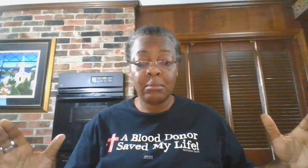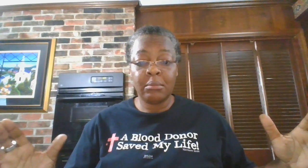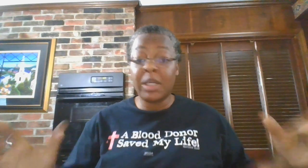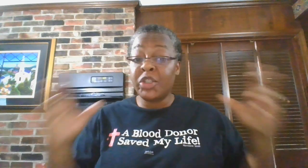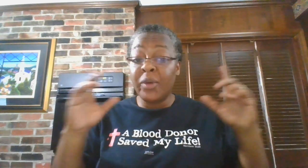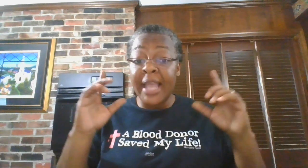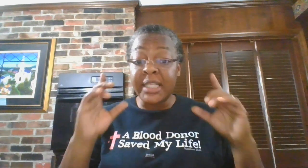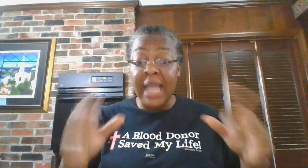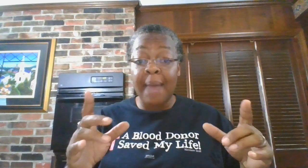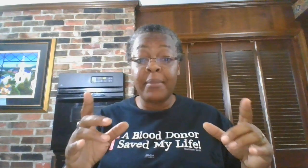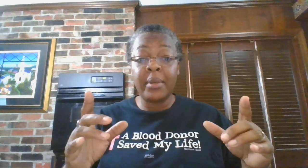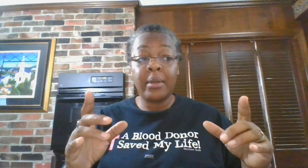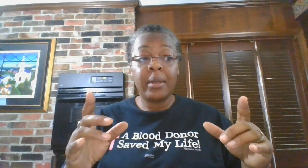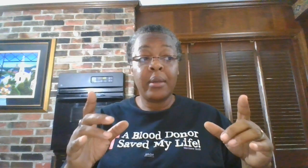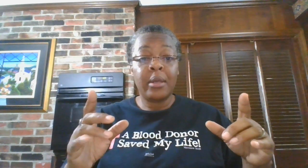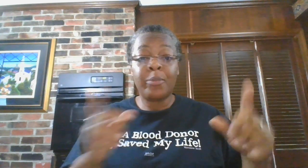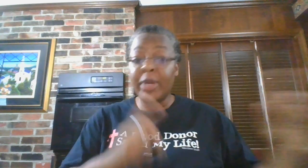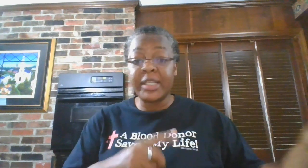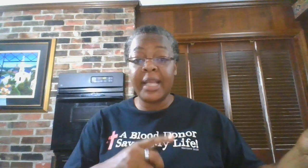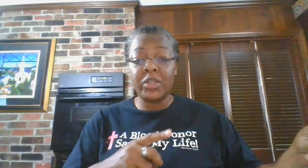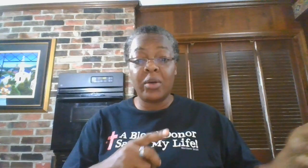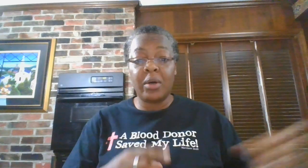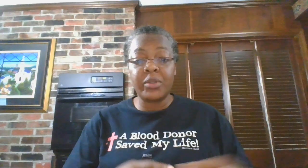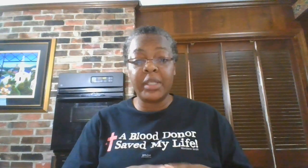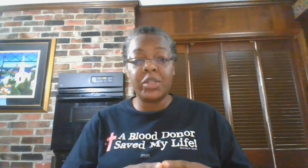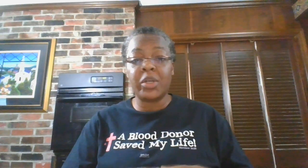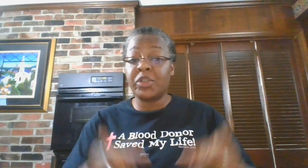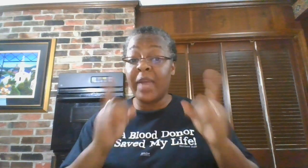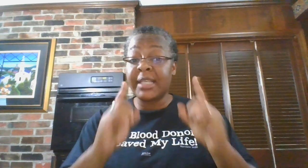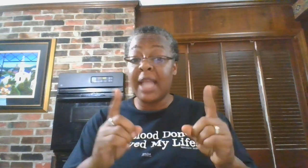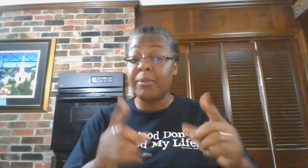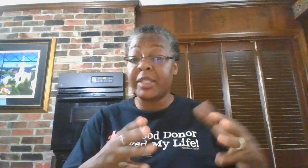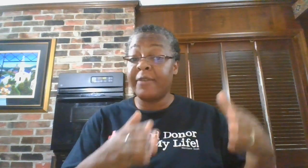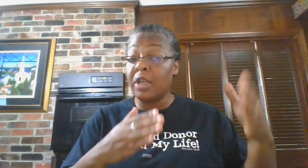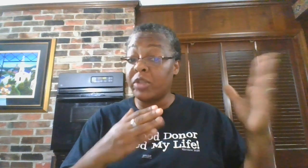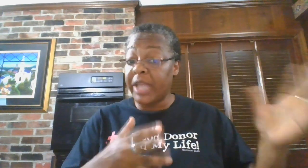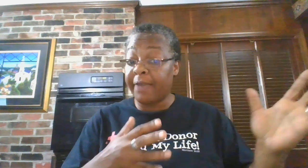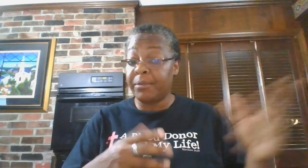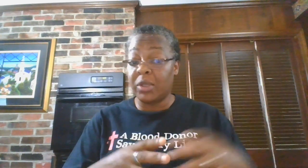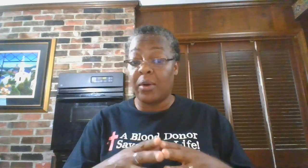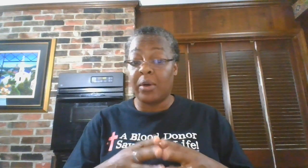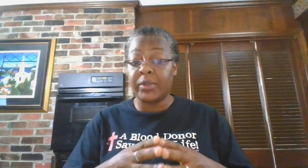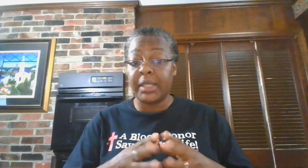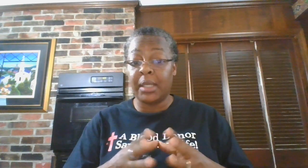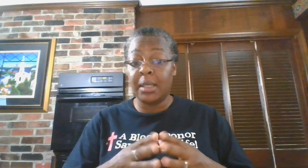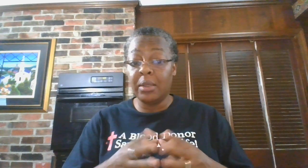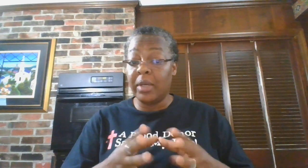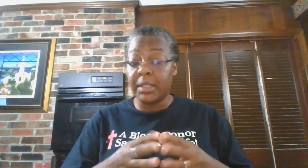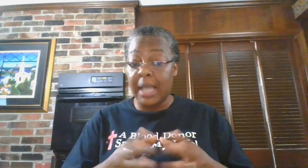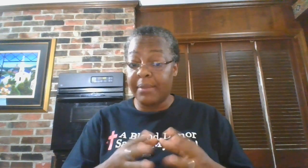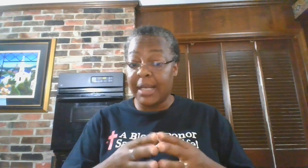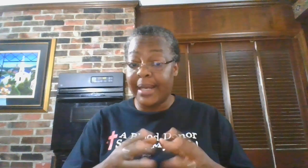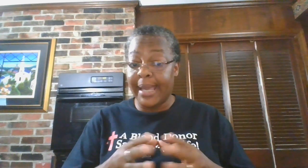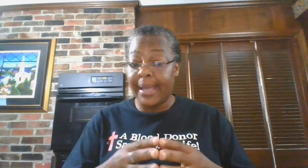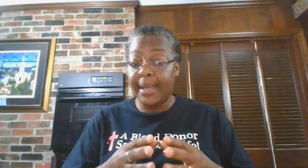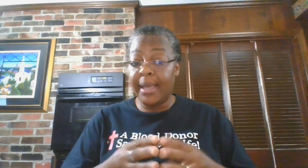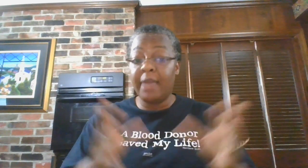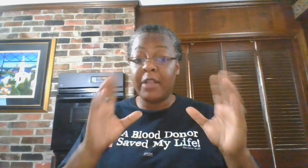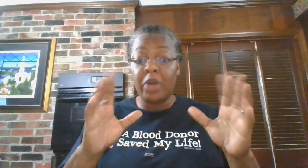Because you ain't stop preaching at Joe Holstein's church. You ain't stop receiving your check from Joe Holstein. You ain't stop none of that, even though